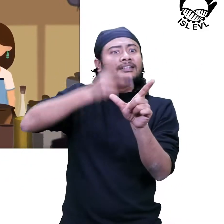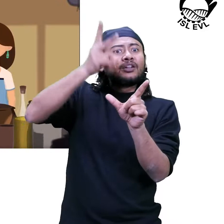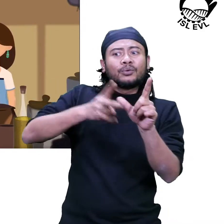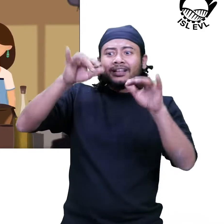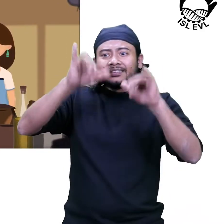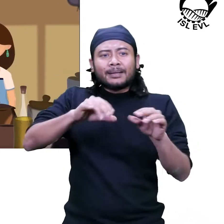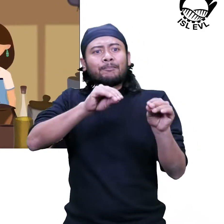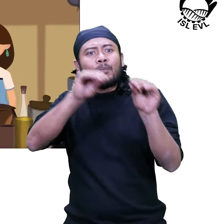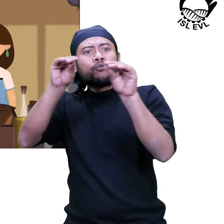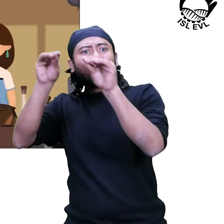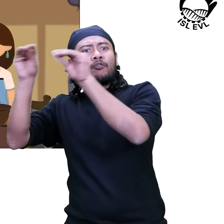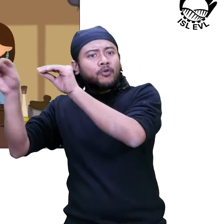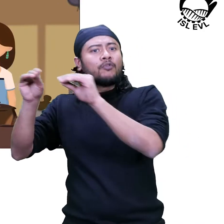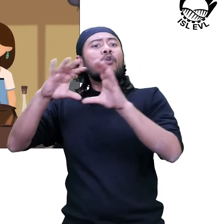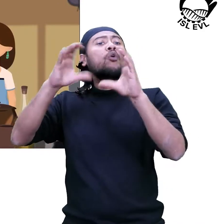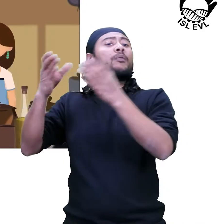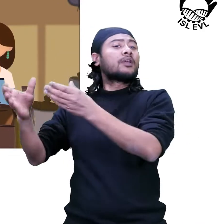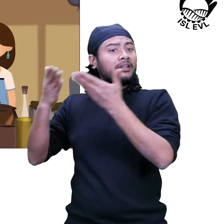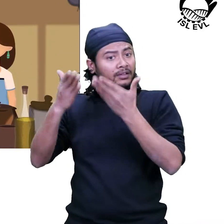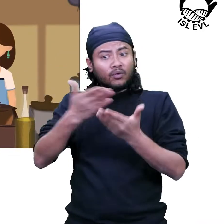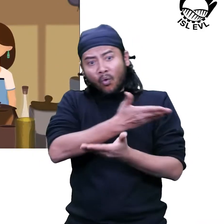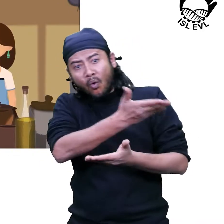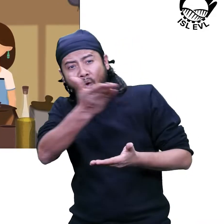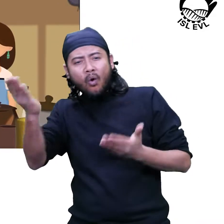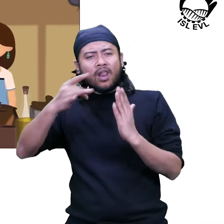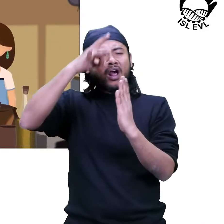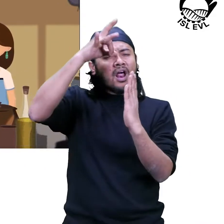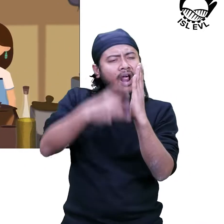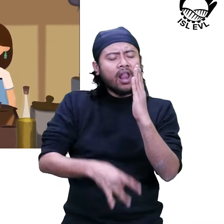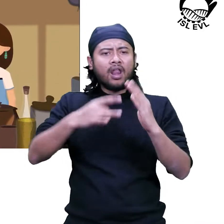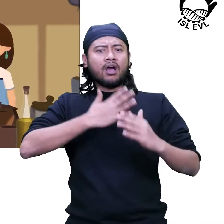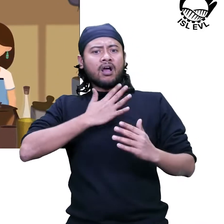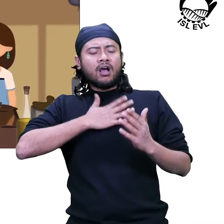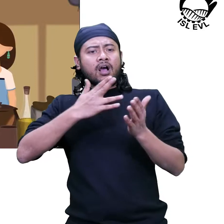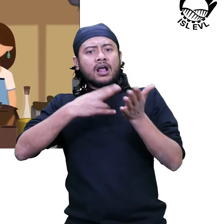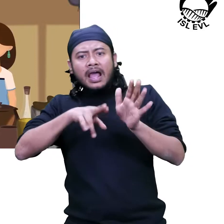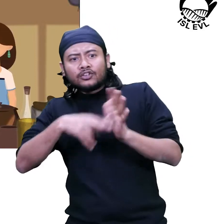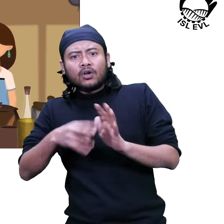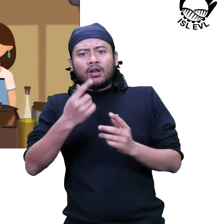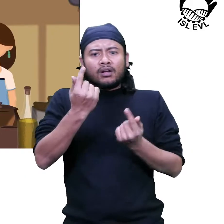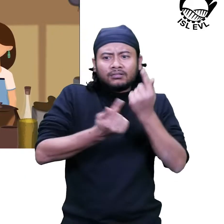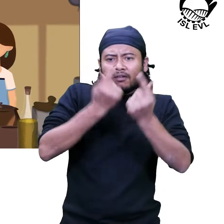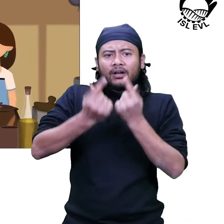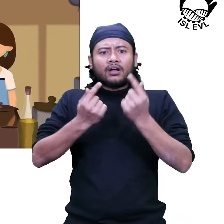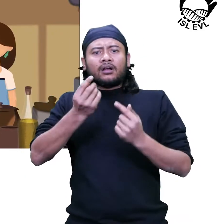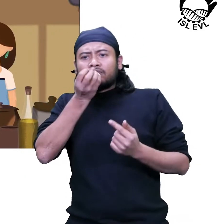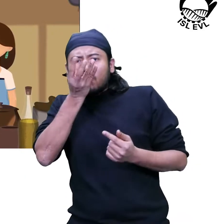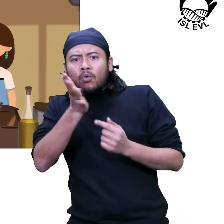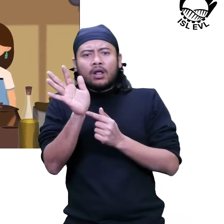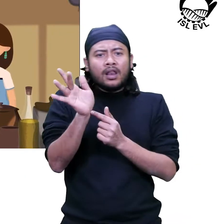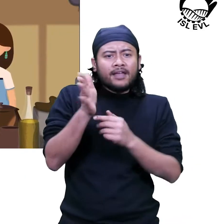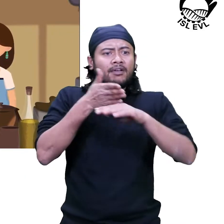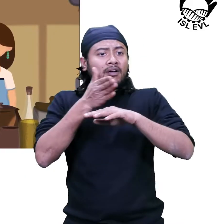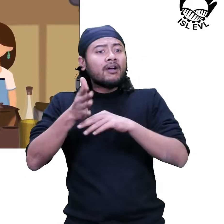have been carrying a wealth of knowledge about plants and animals, which is passed on from one